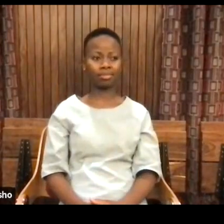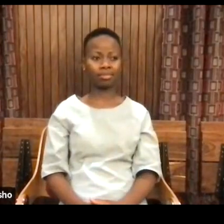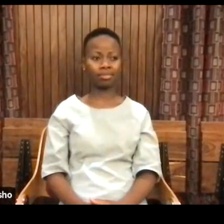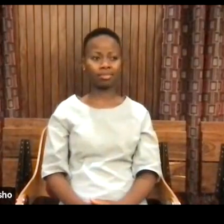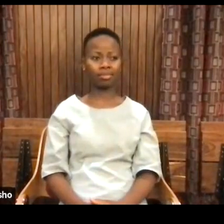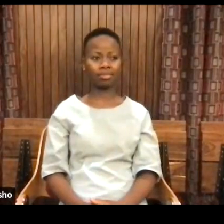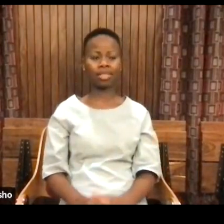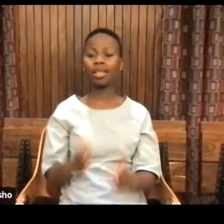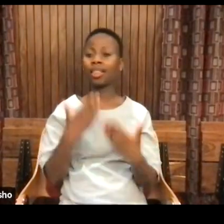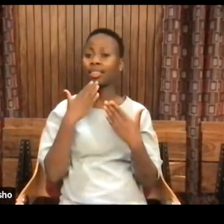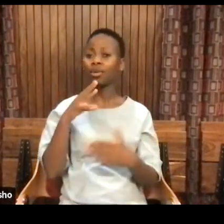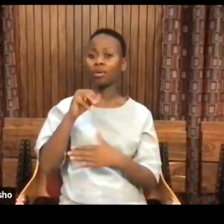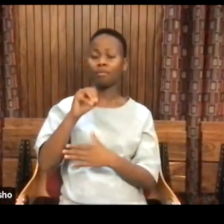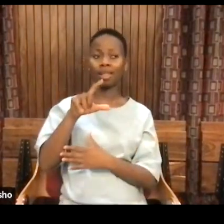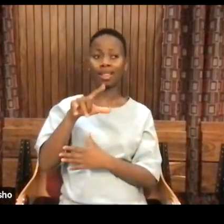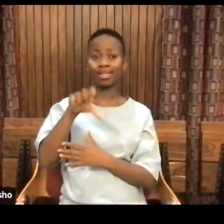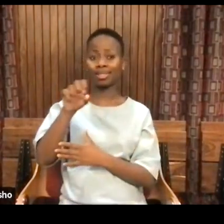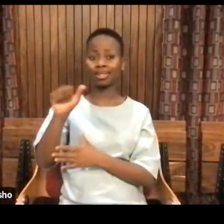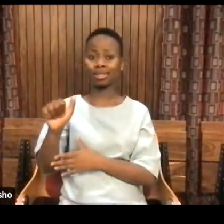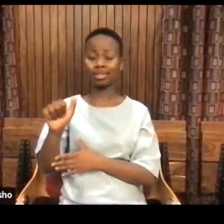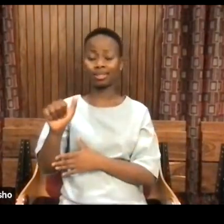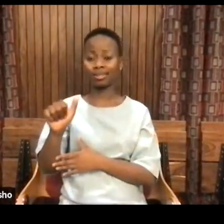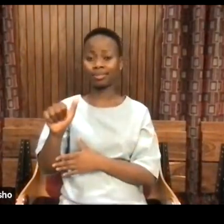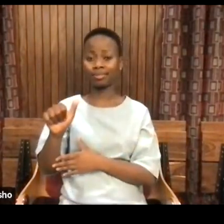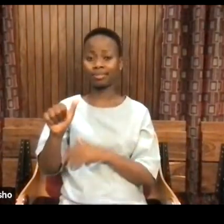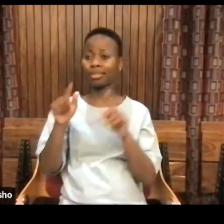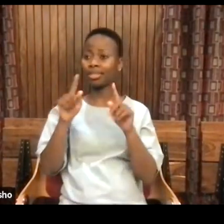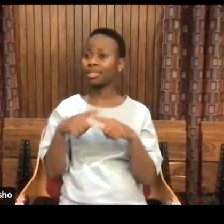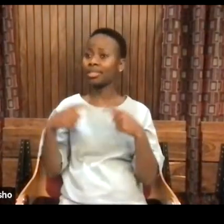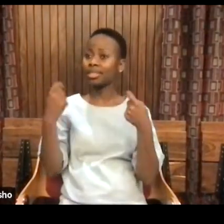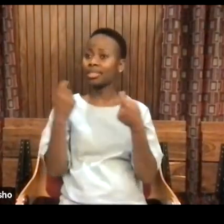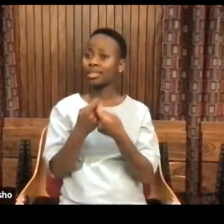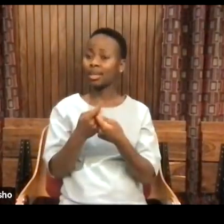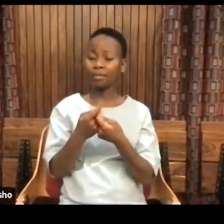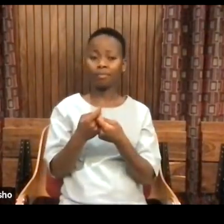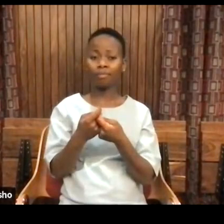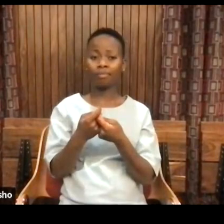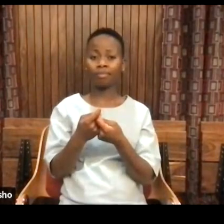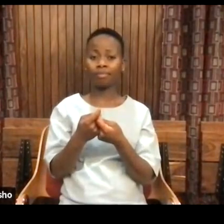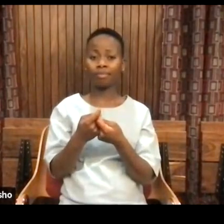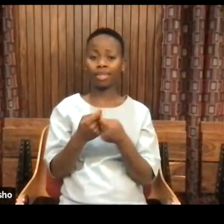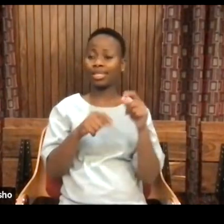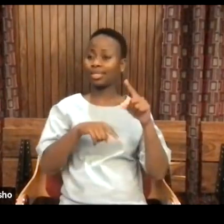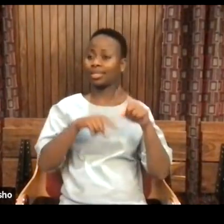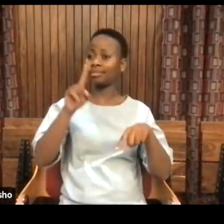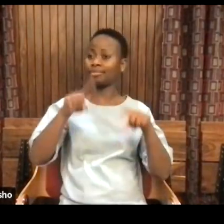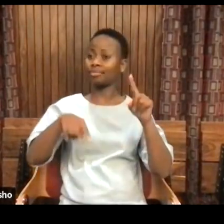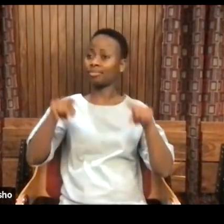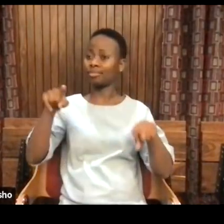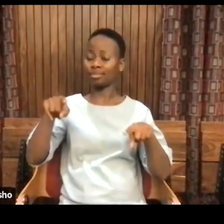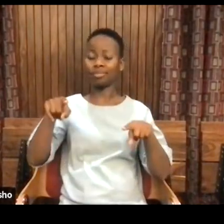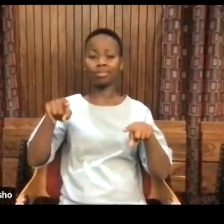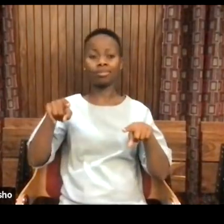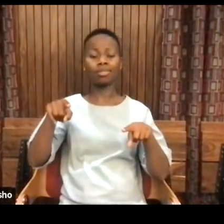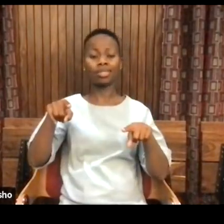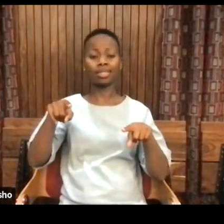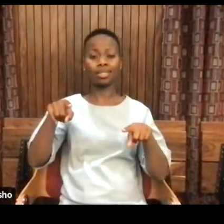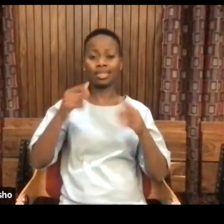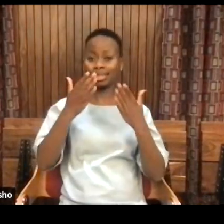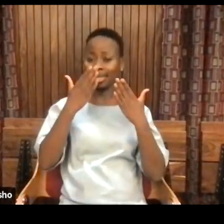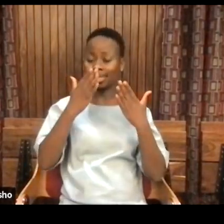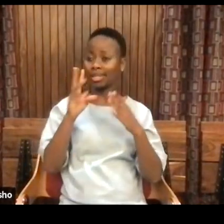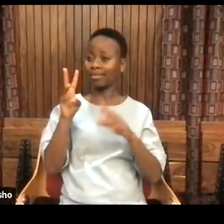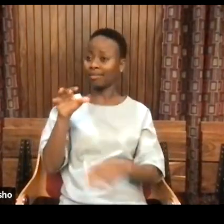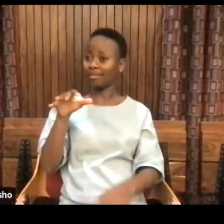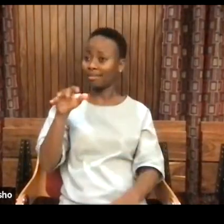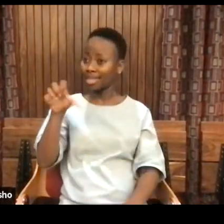Thank you so much, Melissa, the team at the Vet Center for Diversity Studies, VETS, and